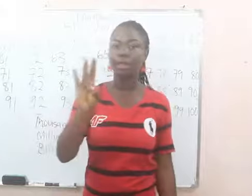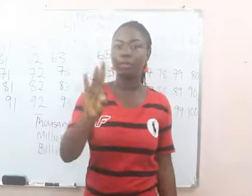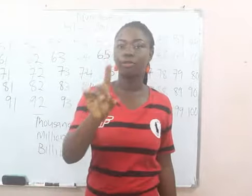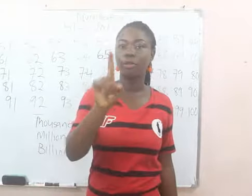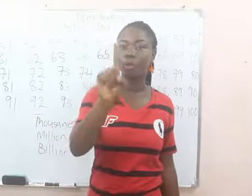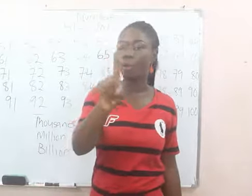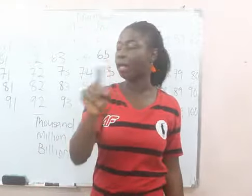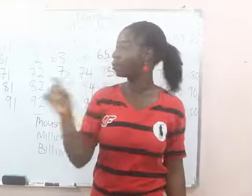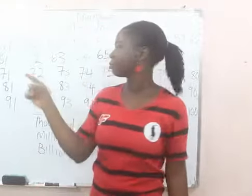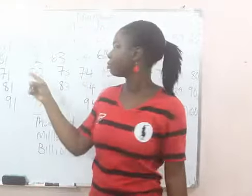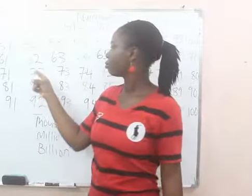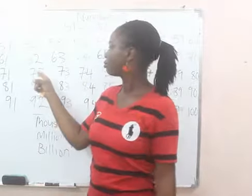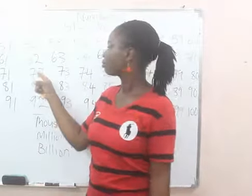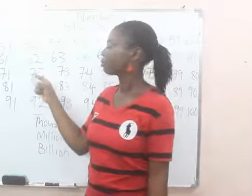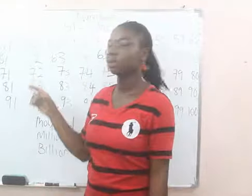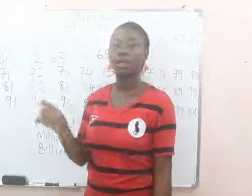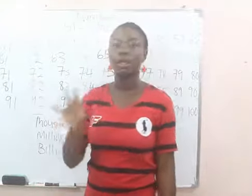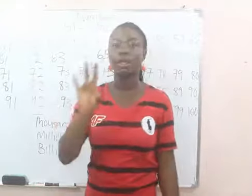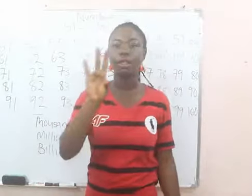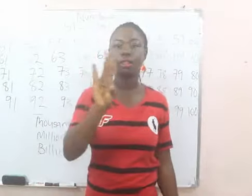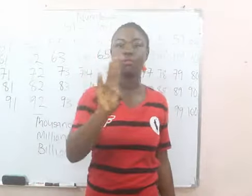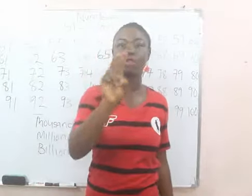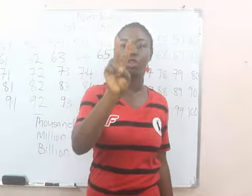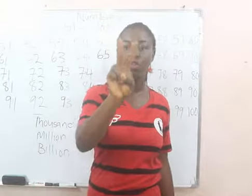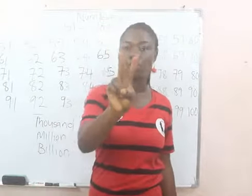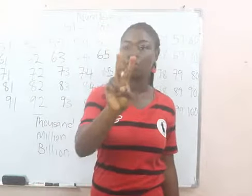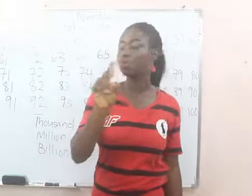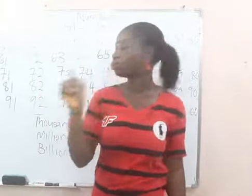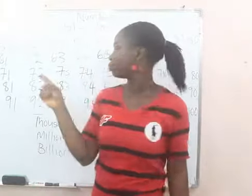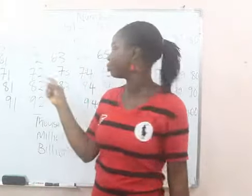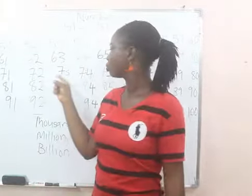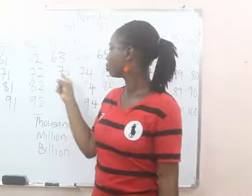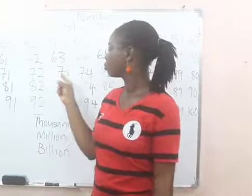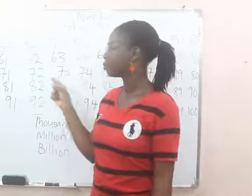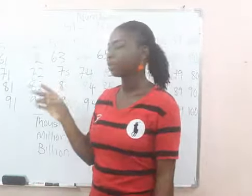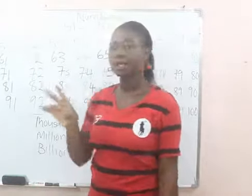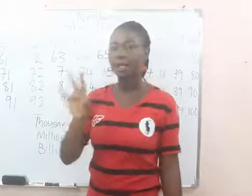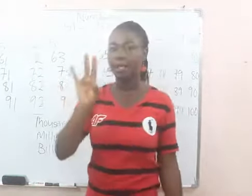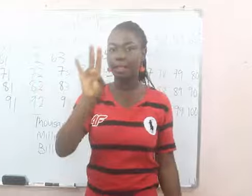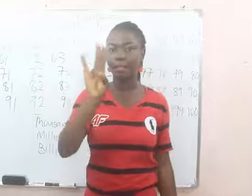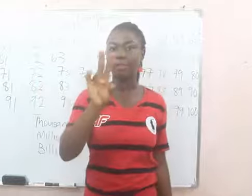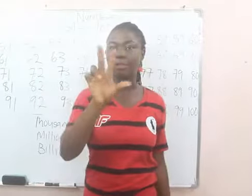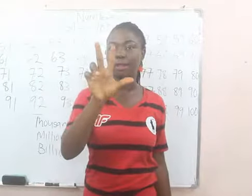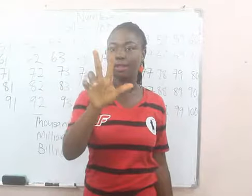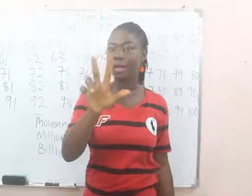71, 71, 72, 73,